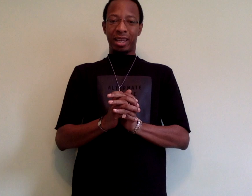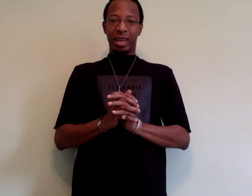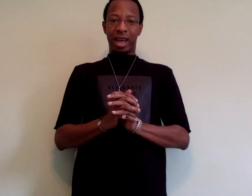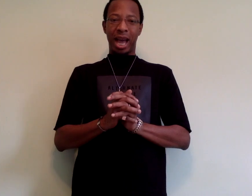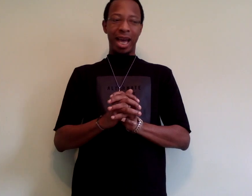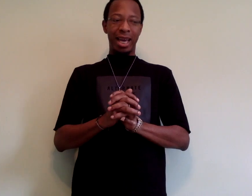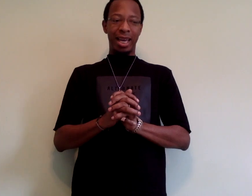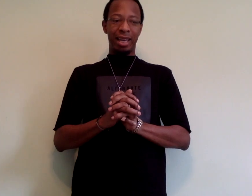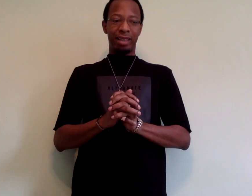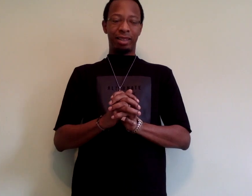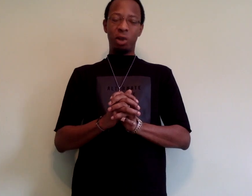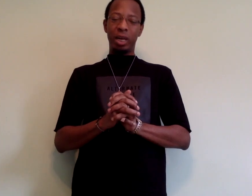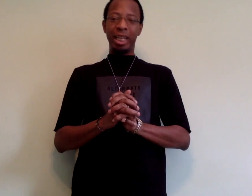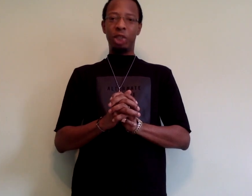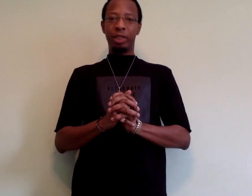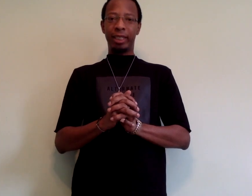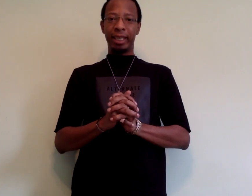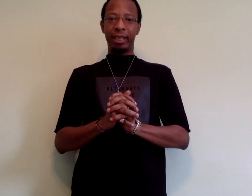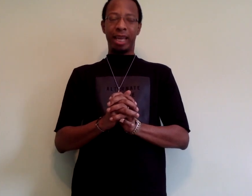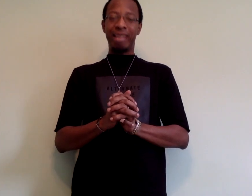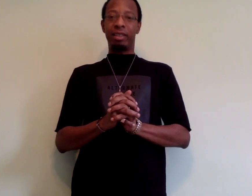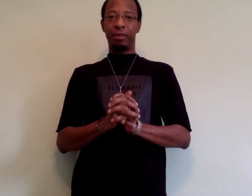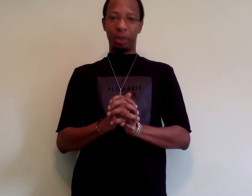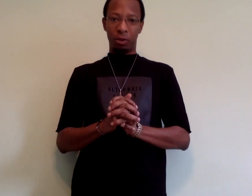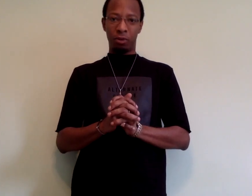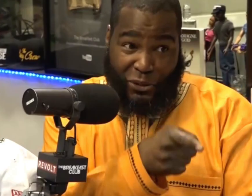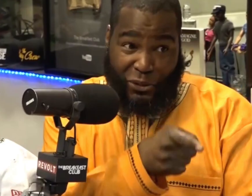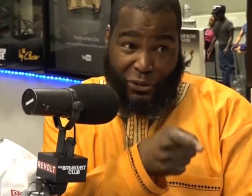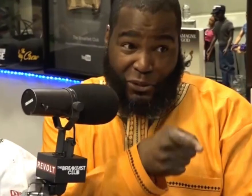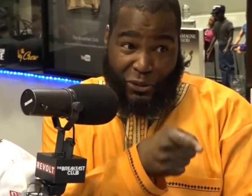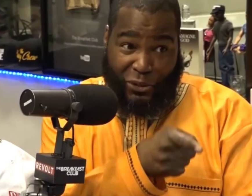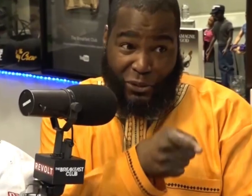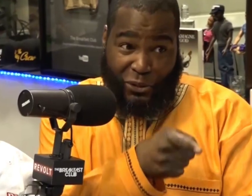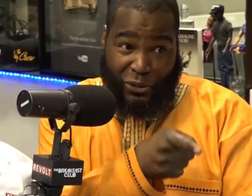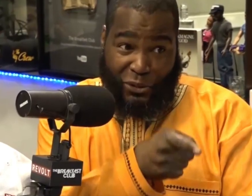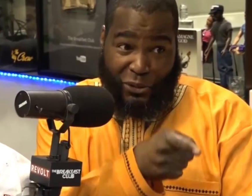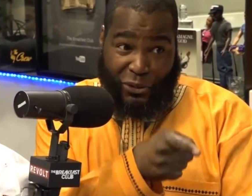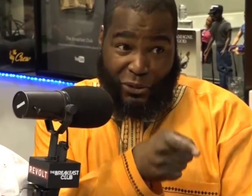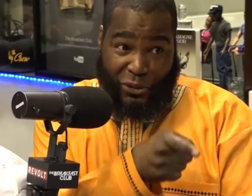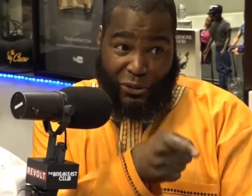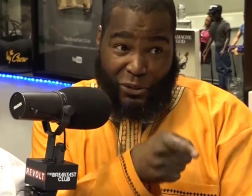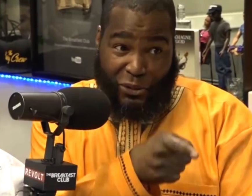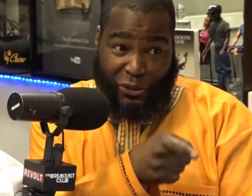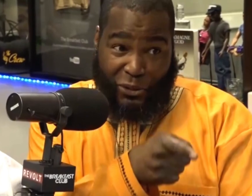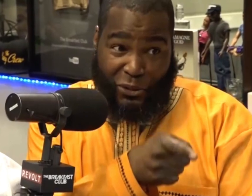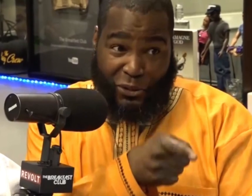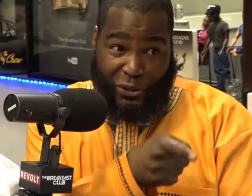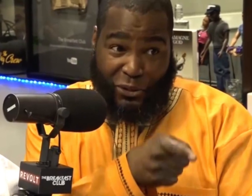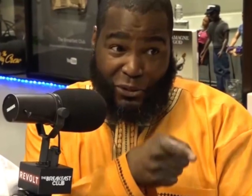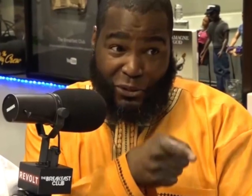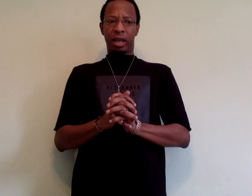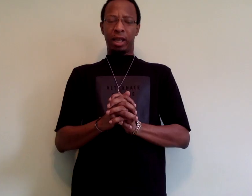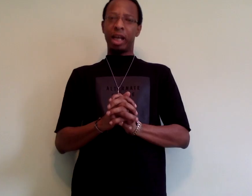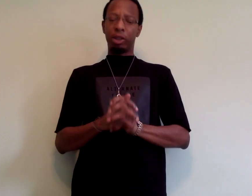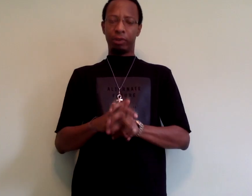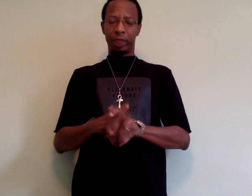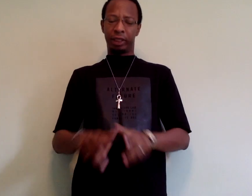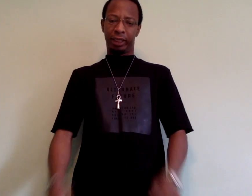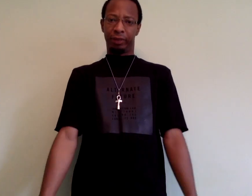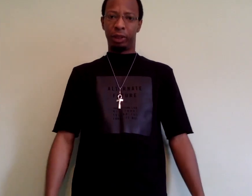I saw an interesting interview on Hot 97's The Breakfast Club the other day, a controversial interview